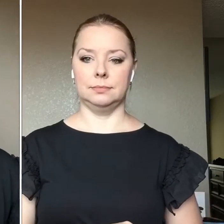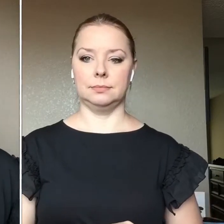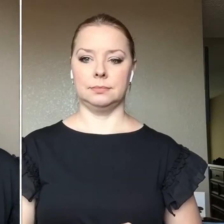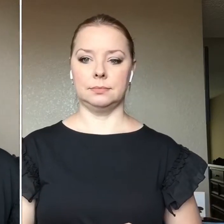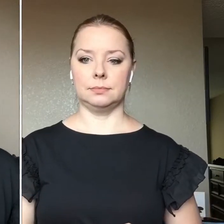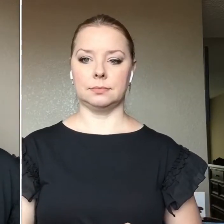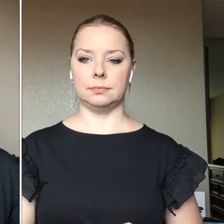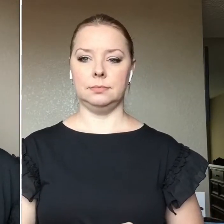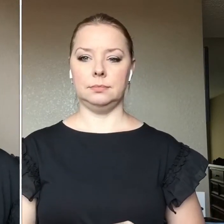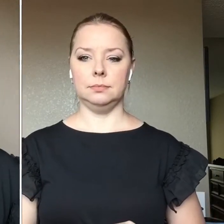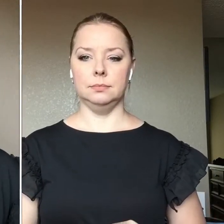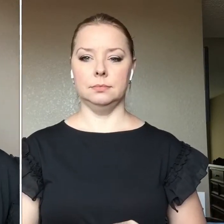Um.